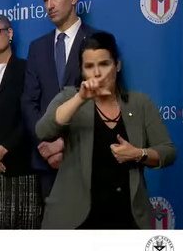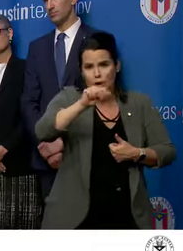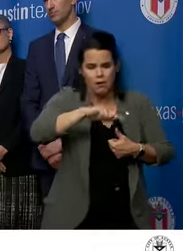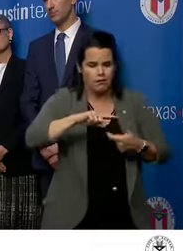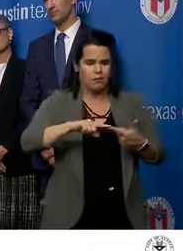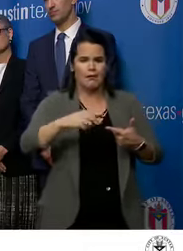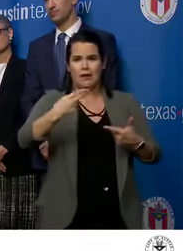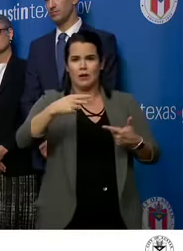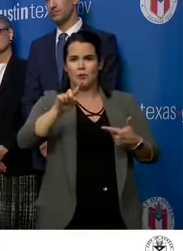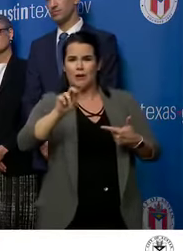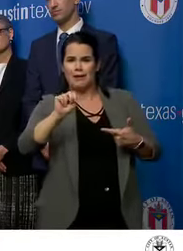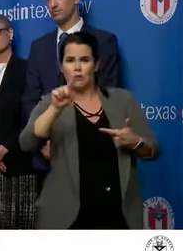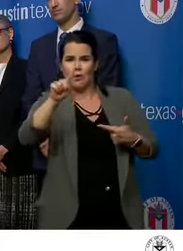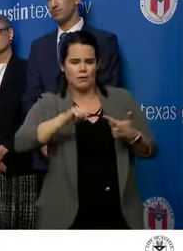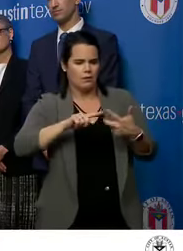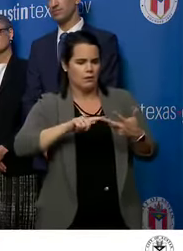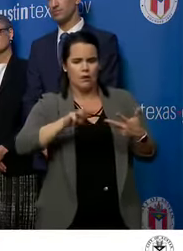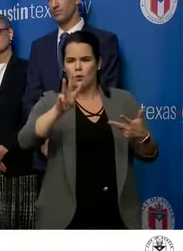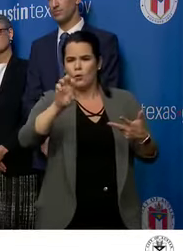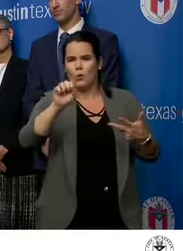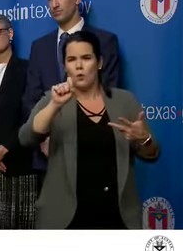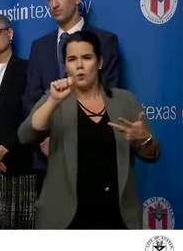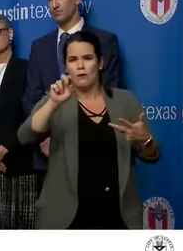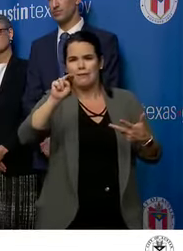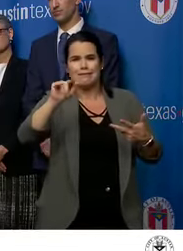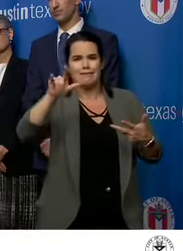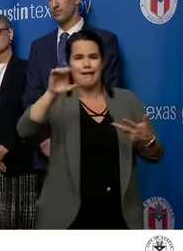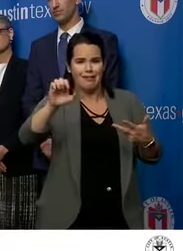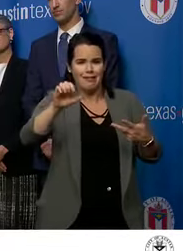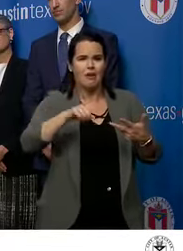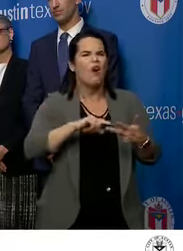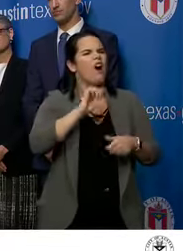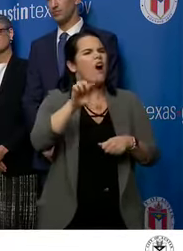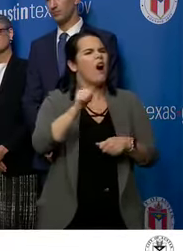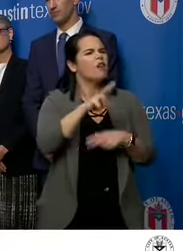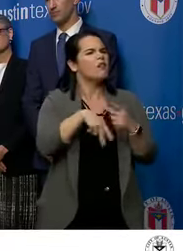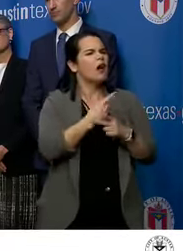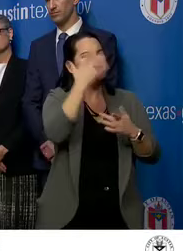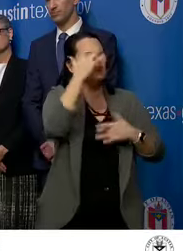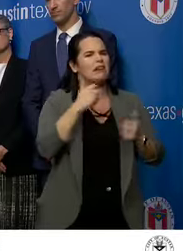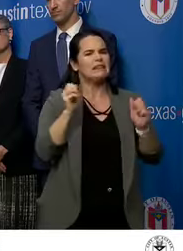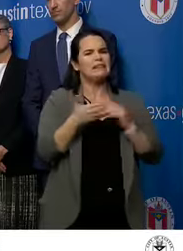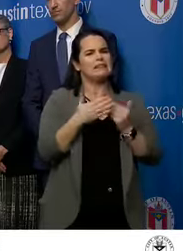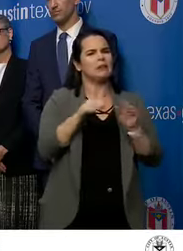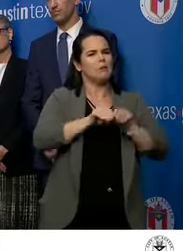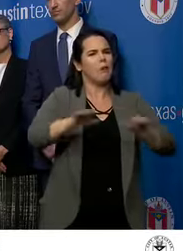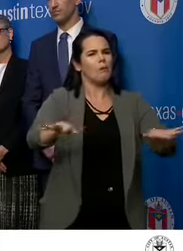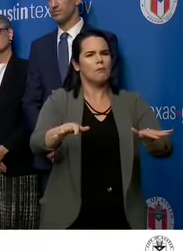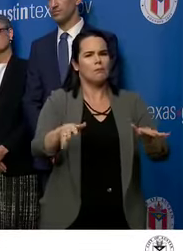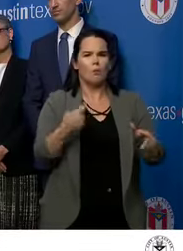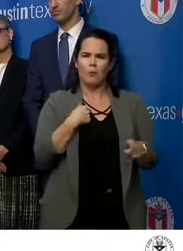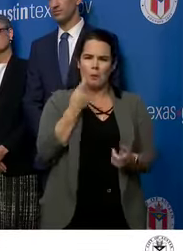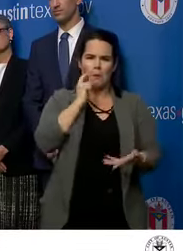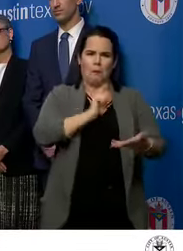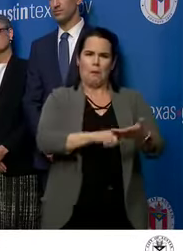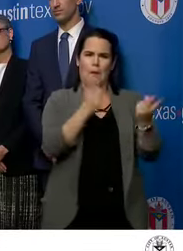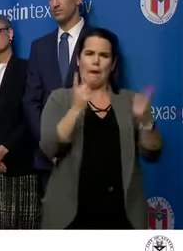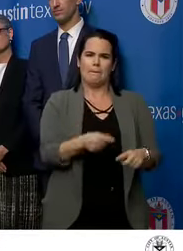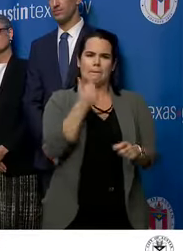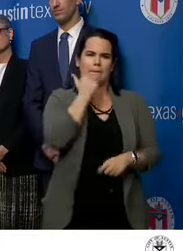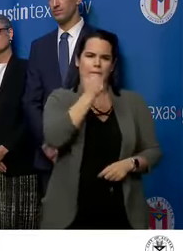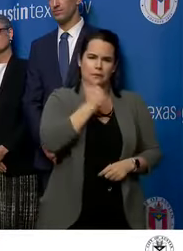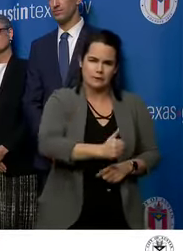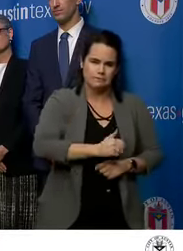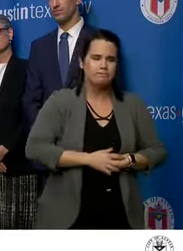West Nile, and other communicable diseases that we see in the community every day. I